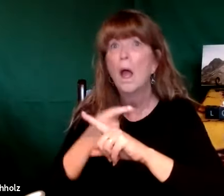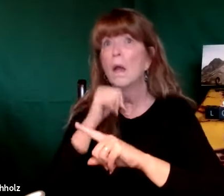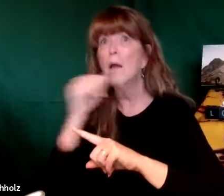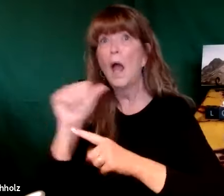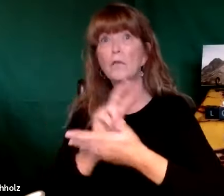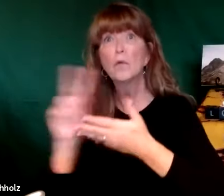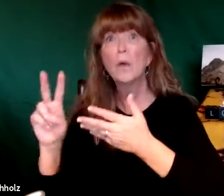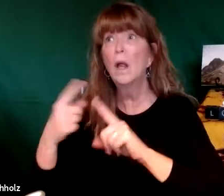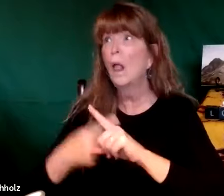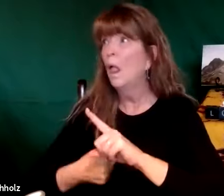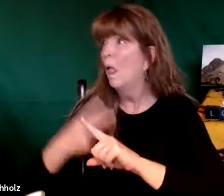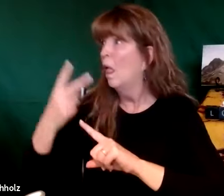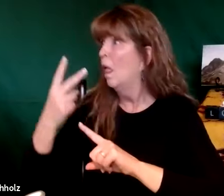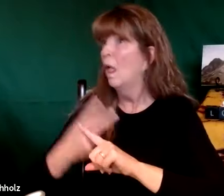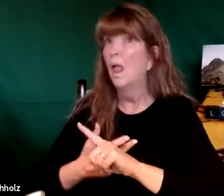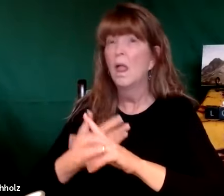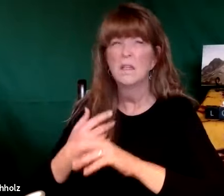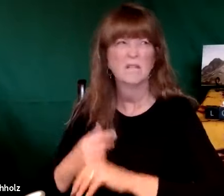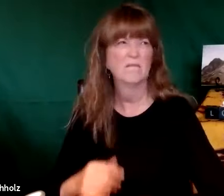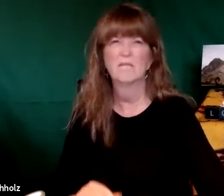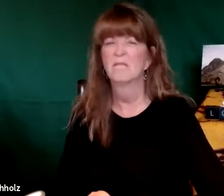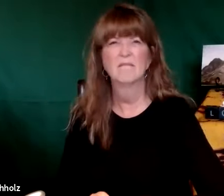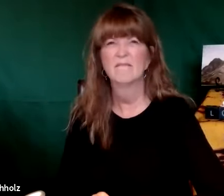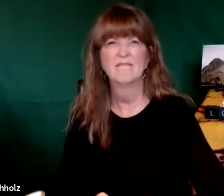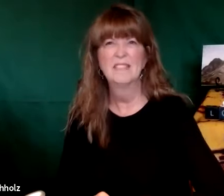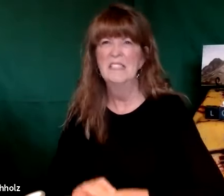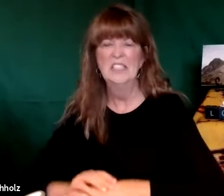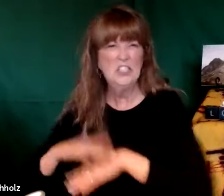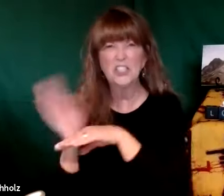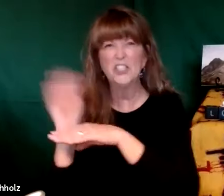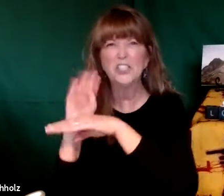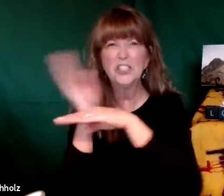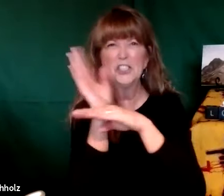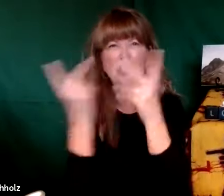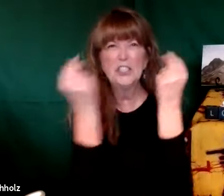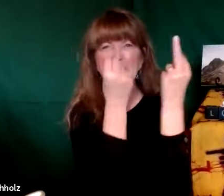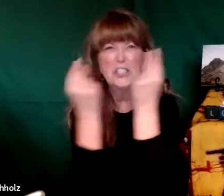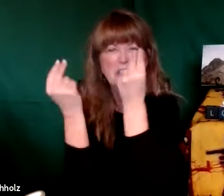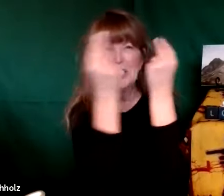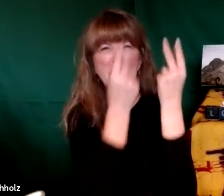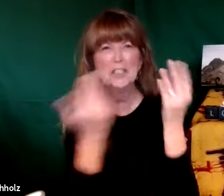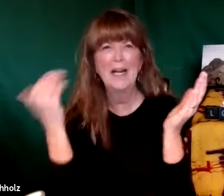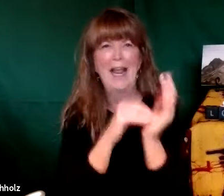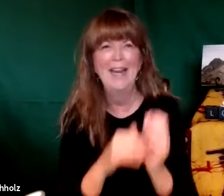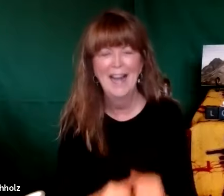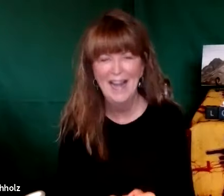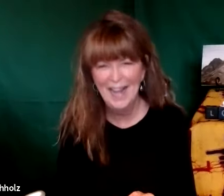and we have to stay home for months at a time or even just weeks we get tired of TV and so we get